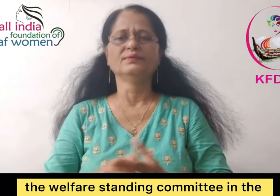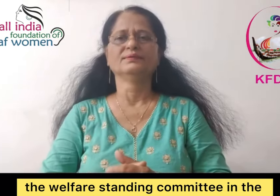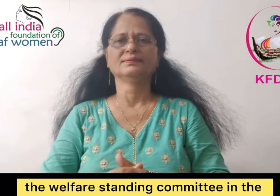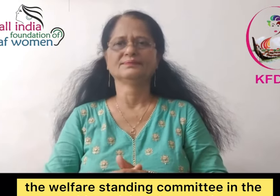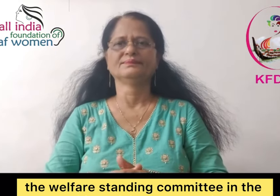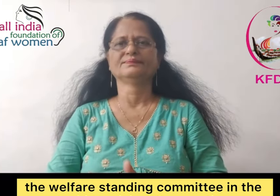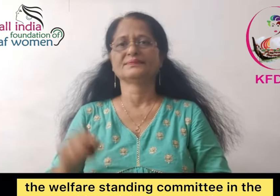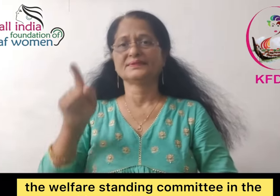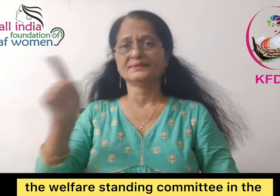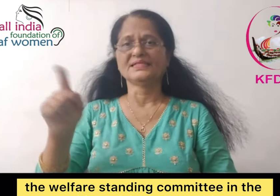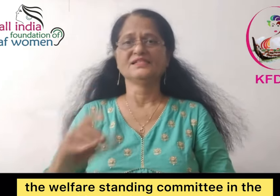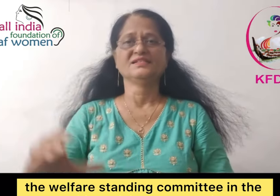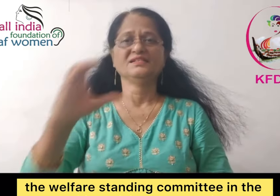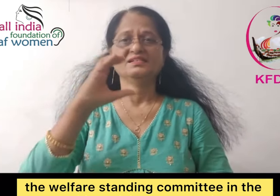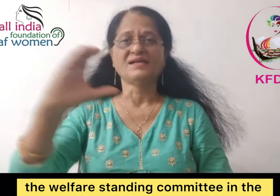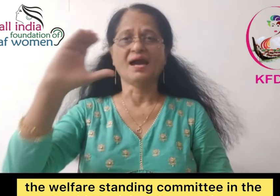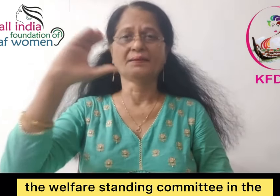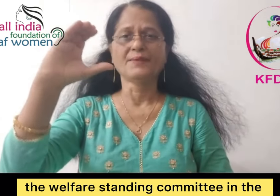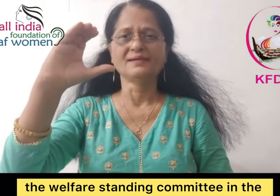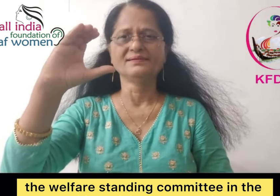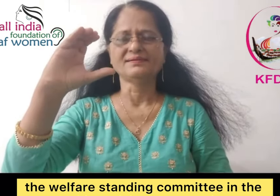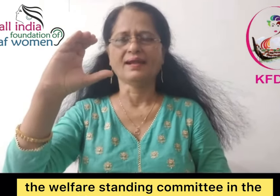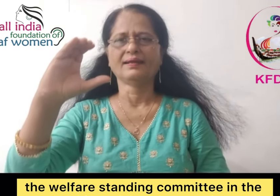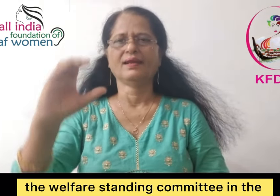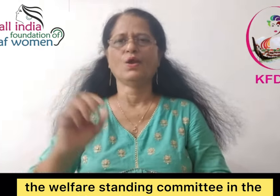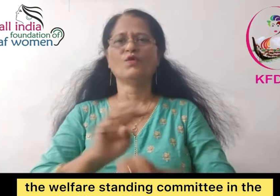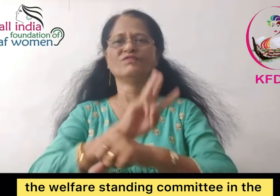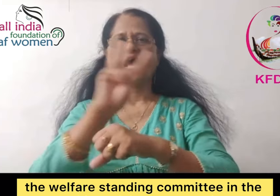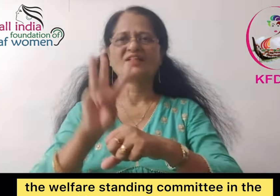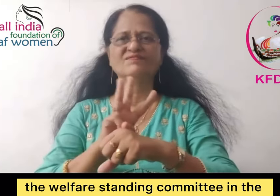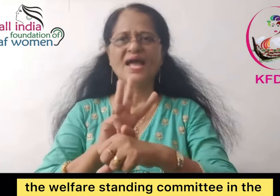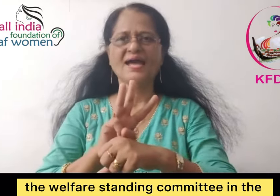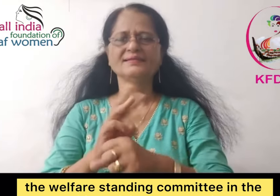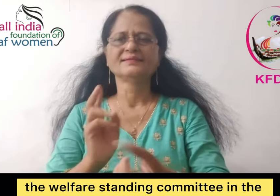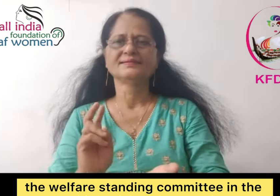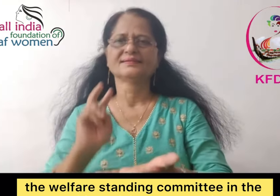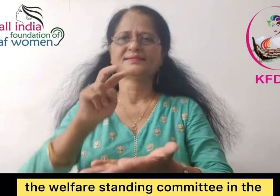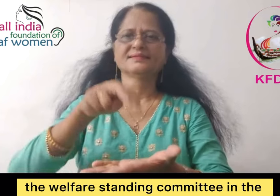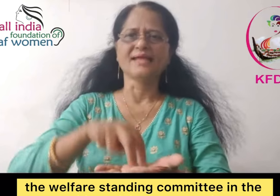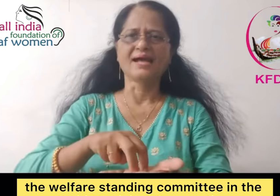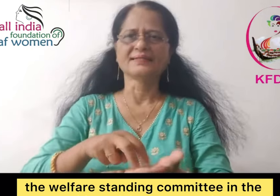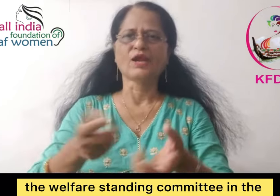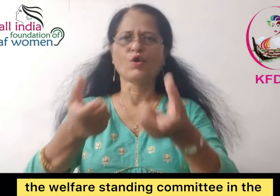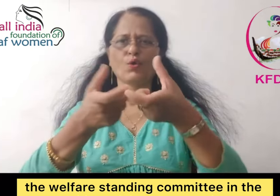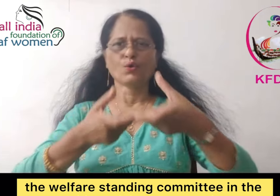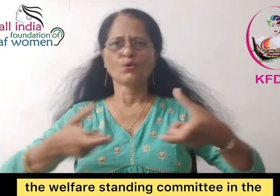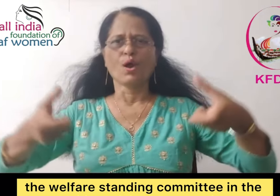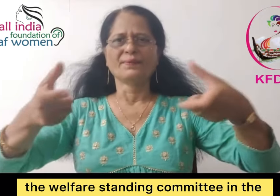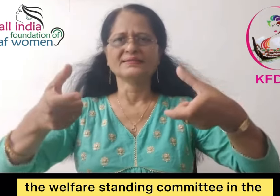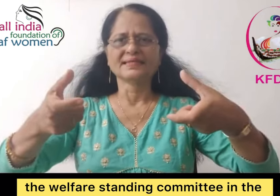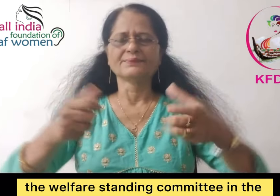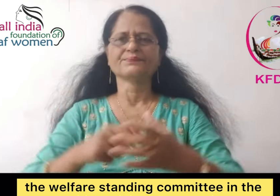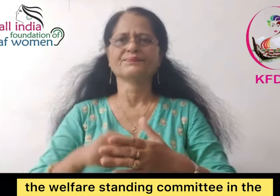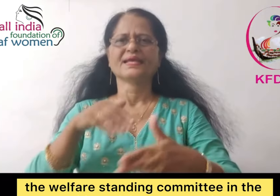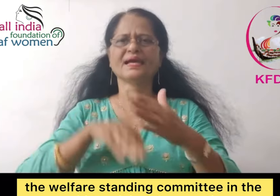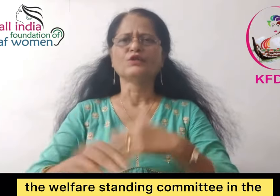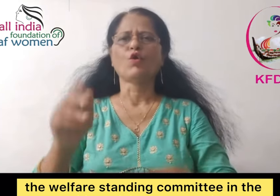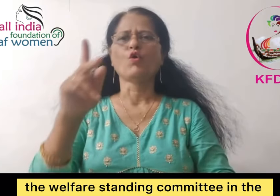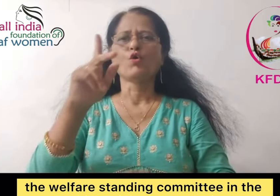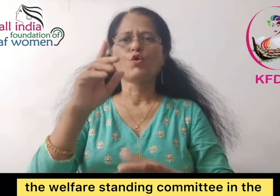of the Welfare Standing Committee in the Chennai Municipal Cooperation, has